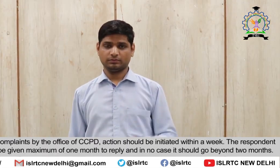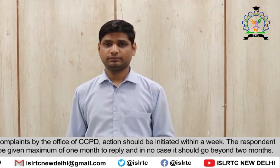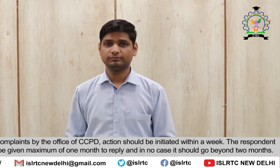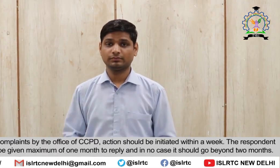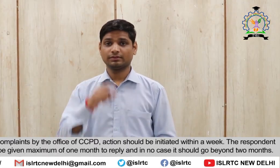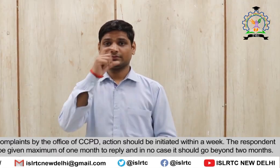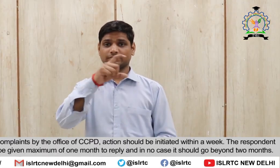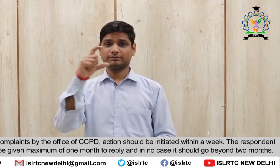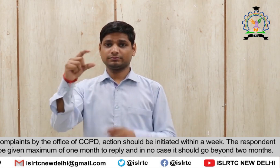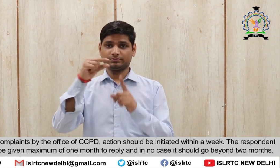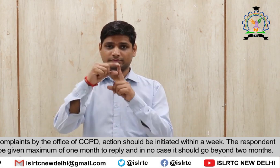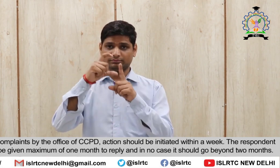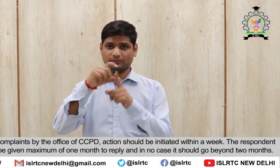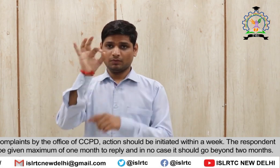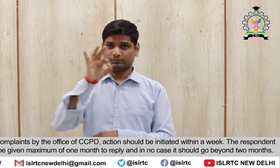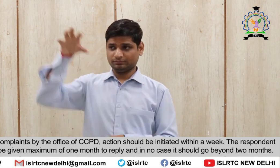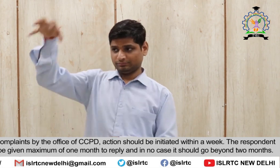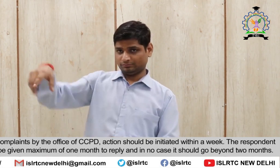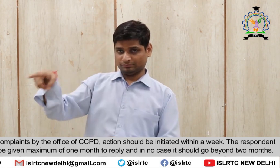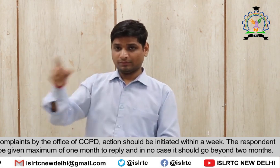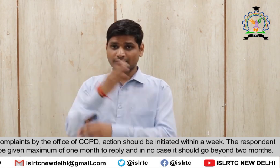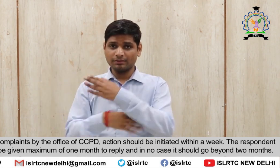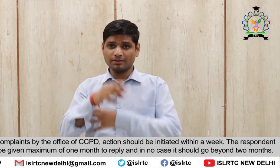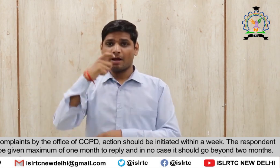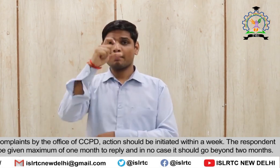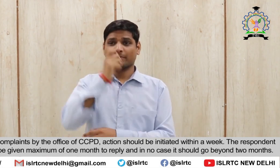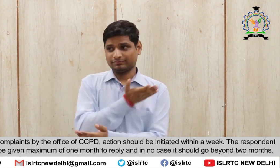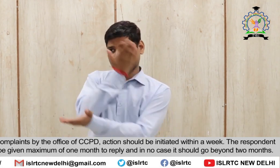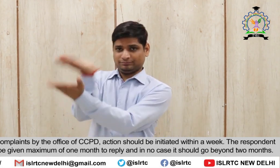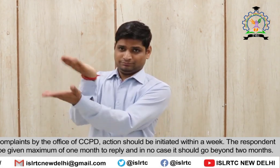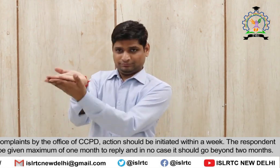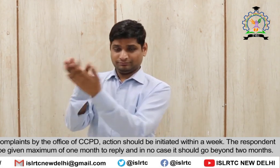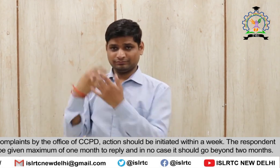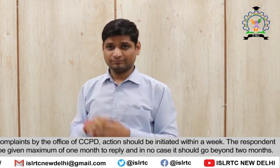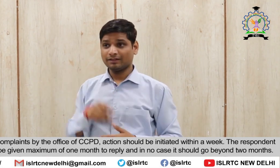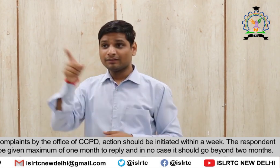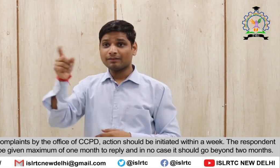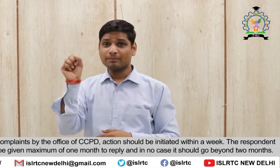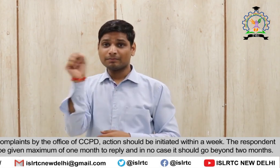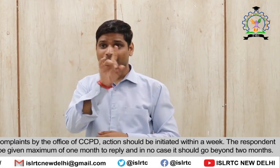On receipt of complaints By the office of CCPD Action should be initiated Within a week